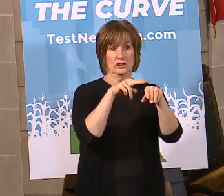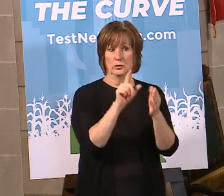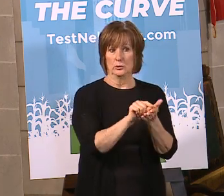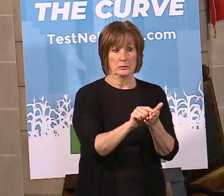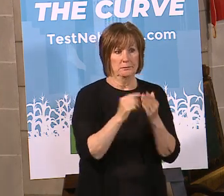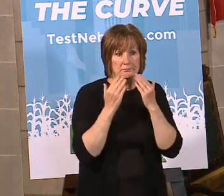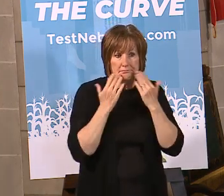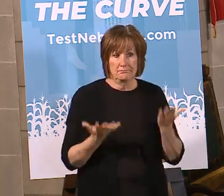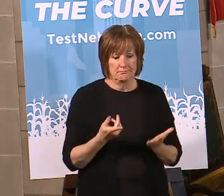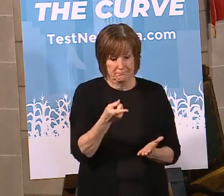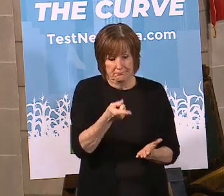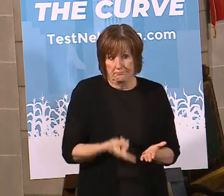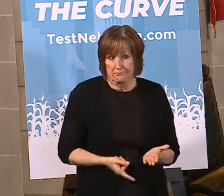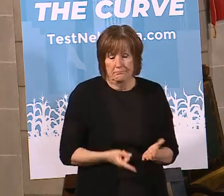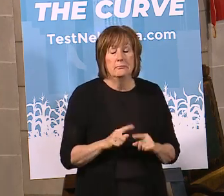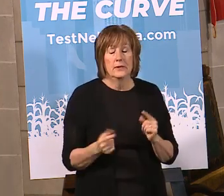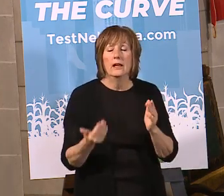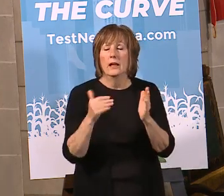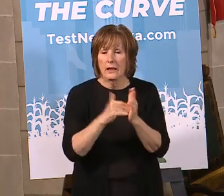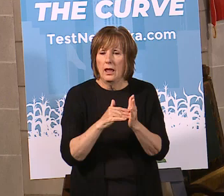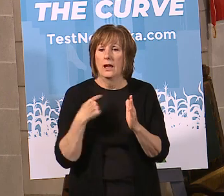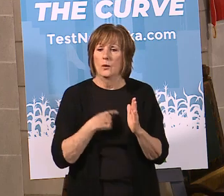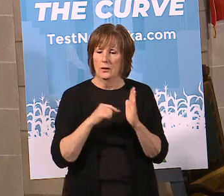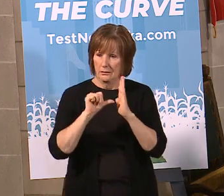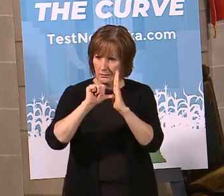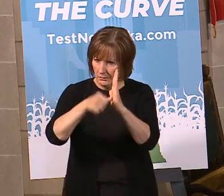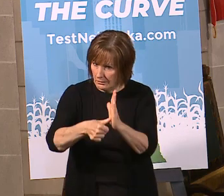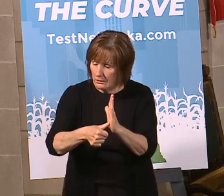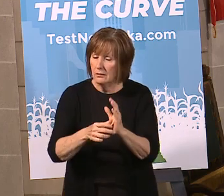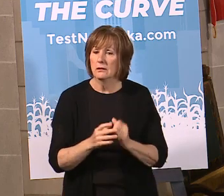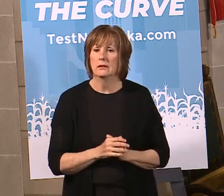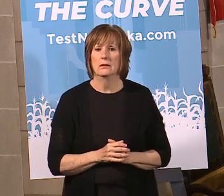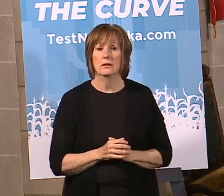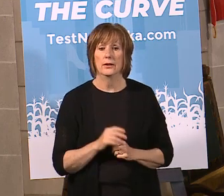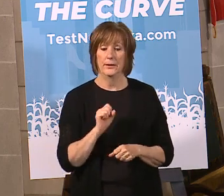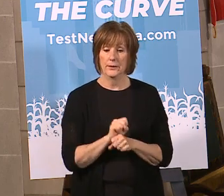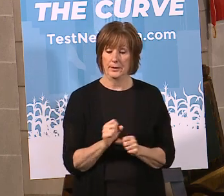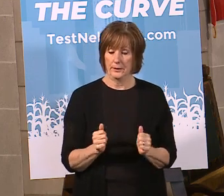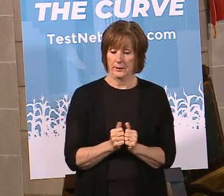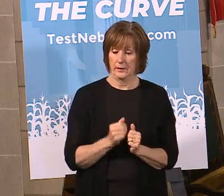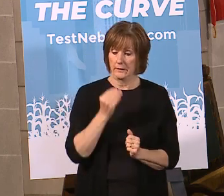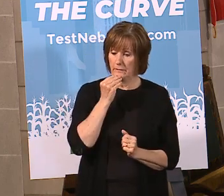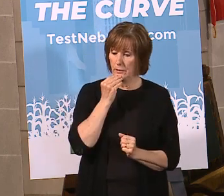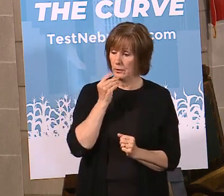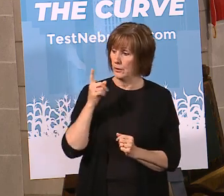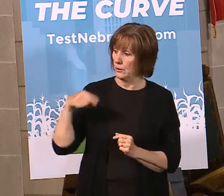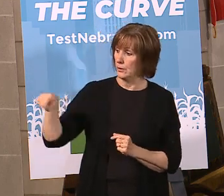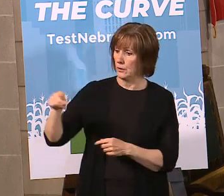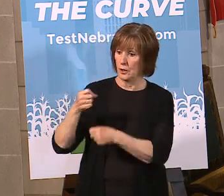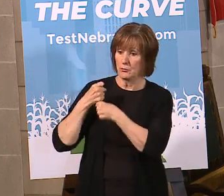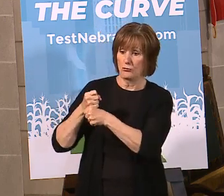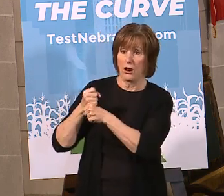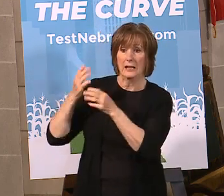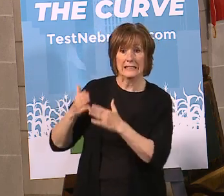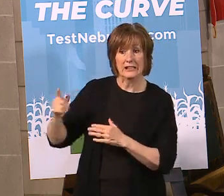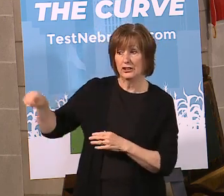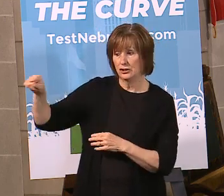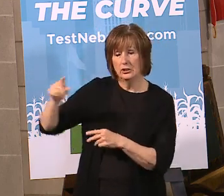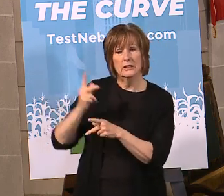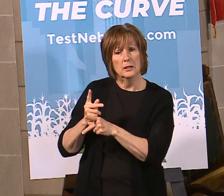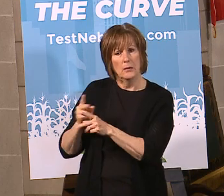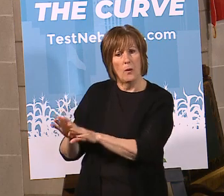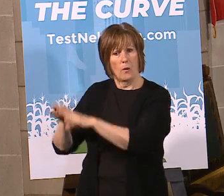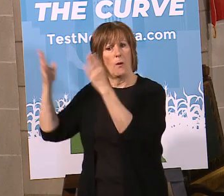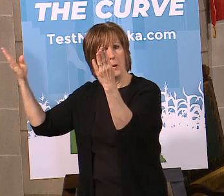what that ad looked like. But, again, one of the things we stress is working with our food processors in the state to keep them open so that we